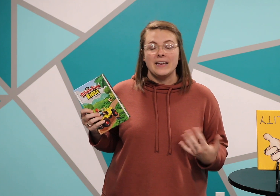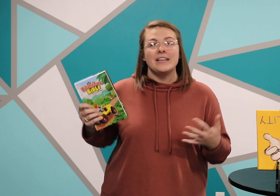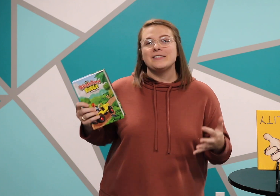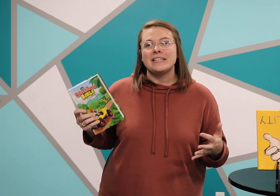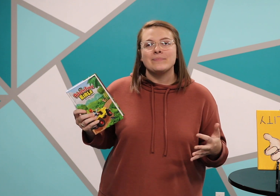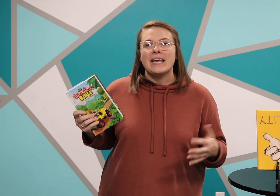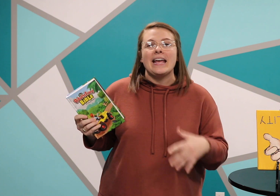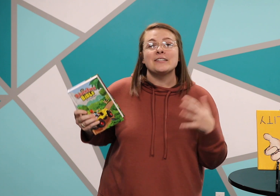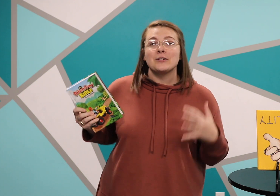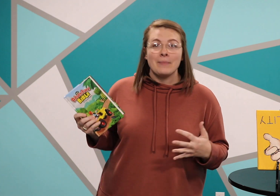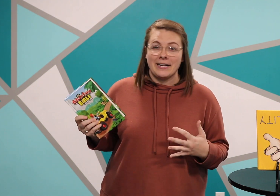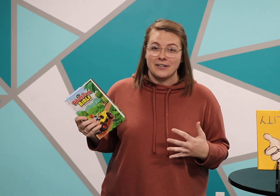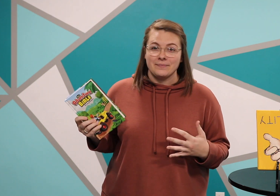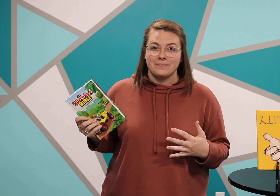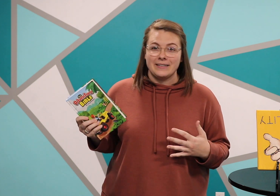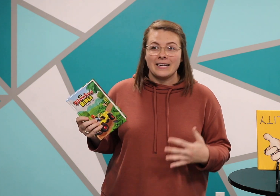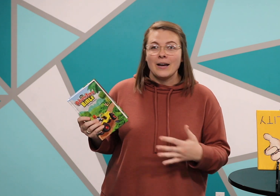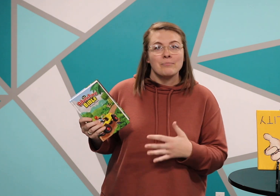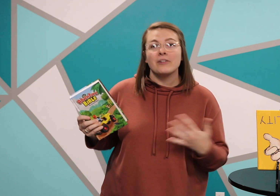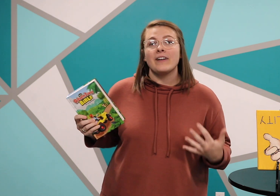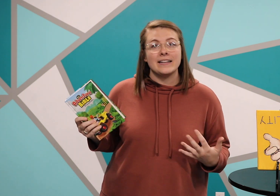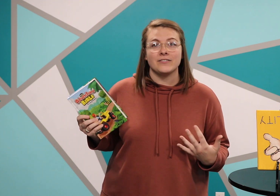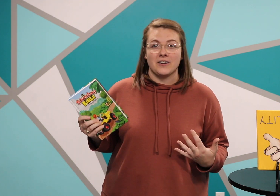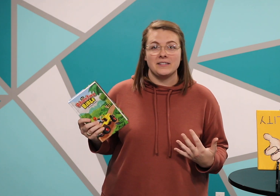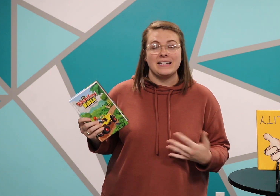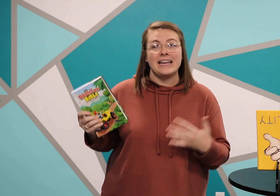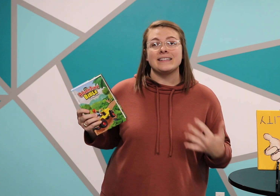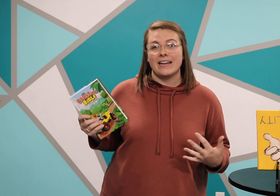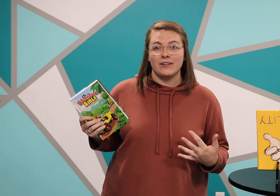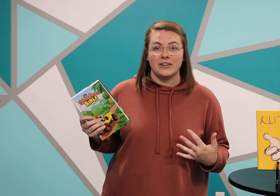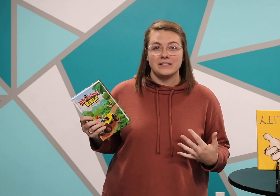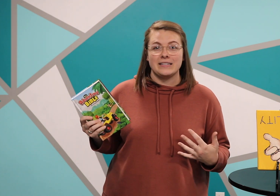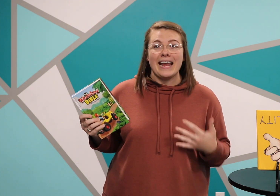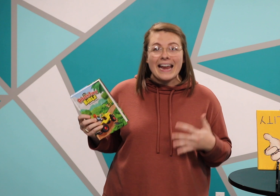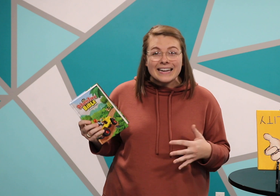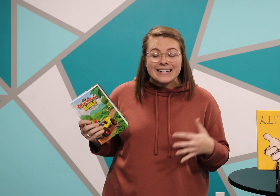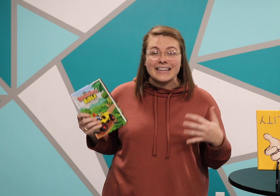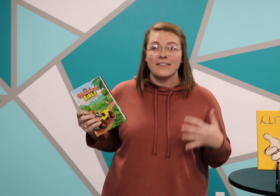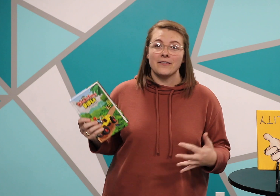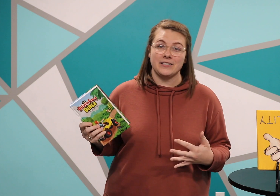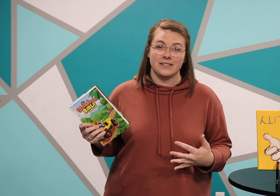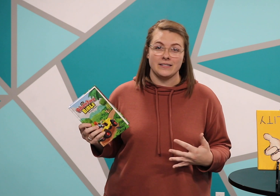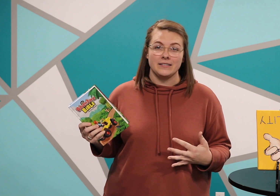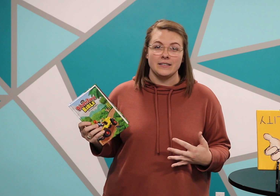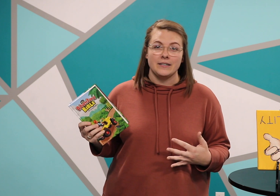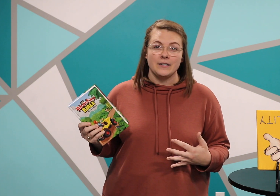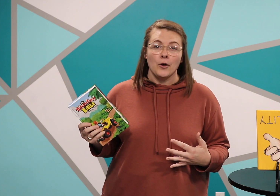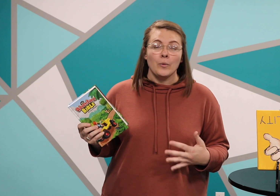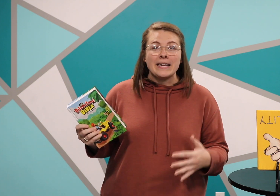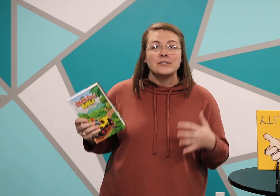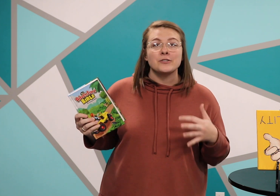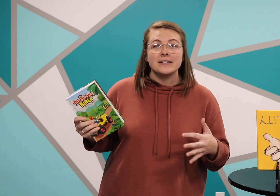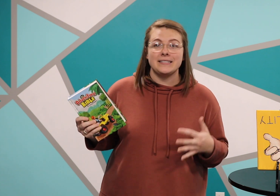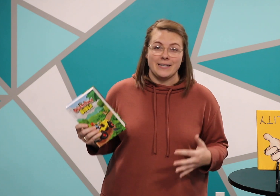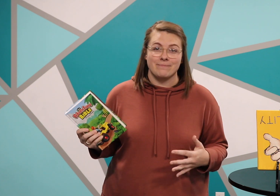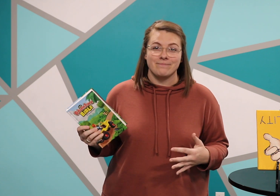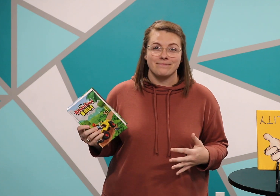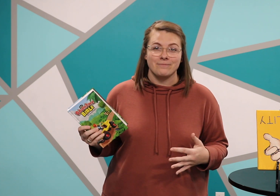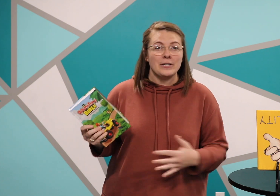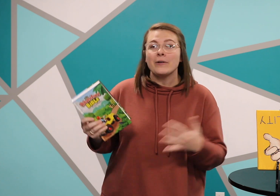You see, it's a reminder that God provides for us and takes care of us and he loves us. We can trust him. We don't